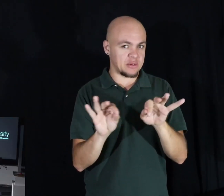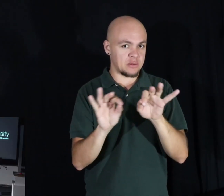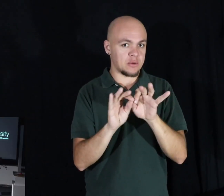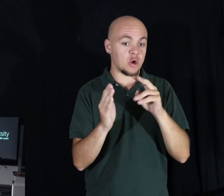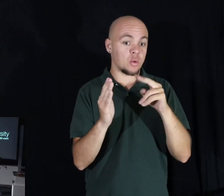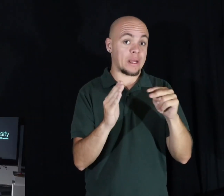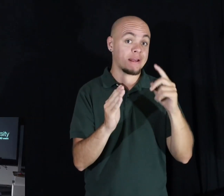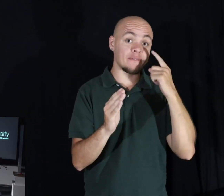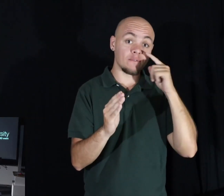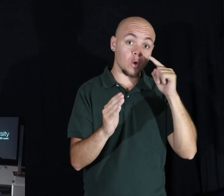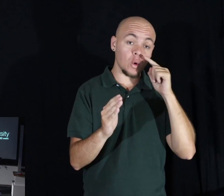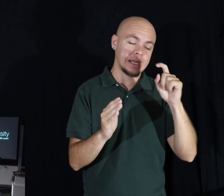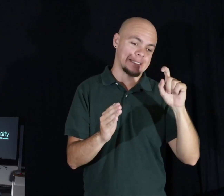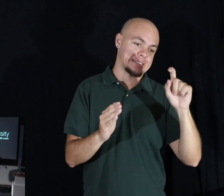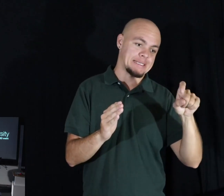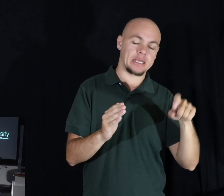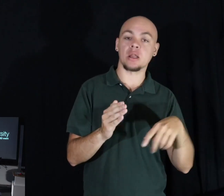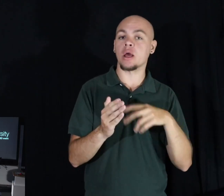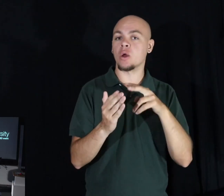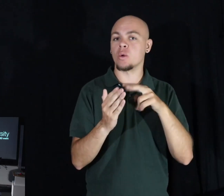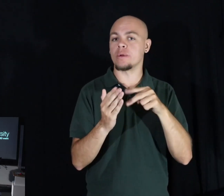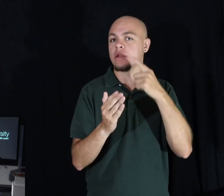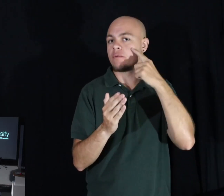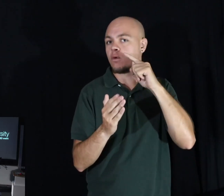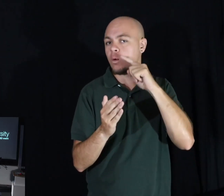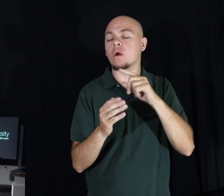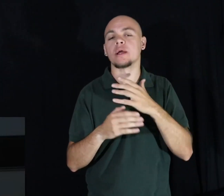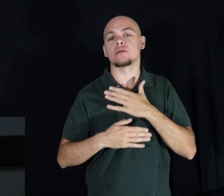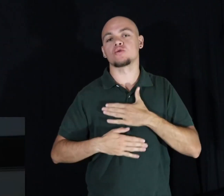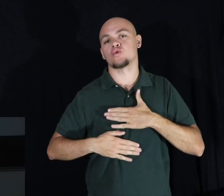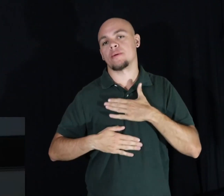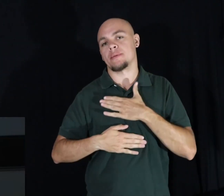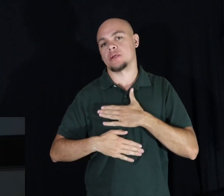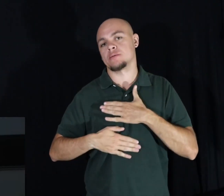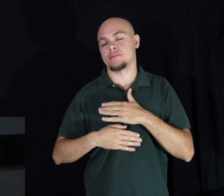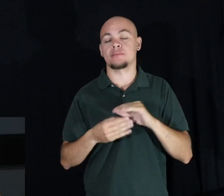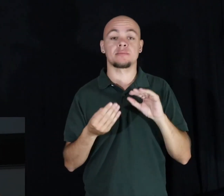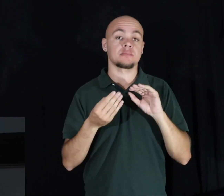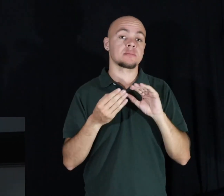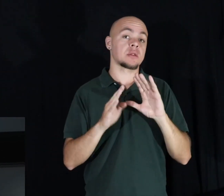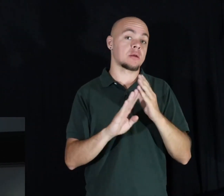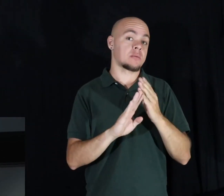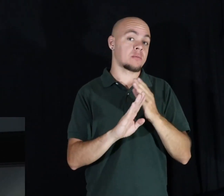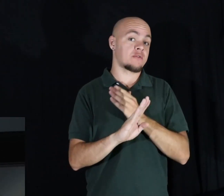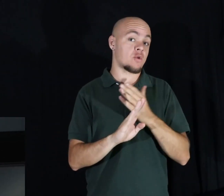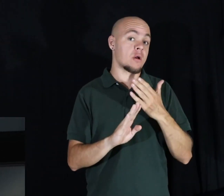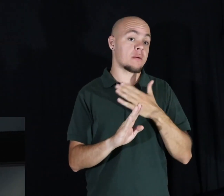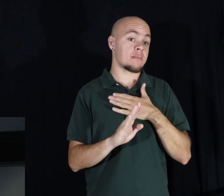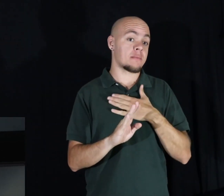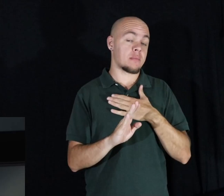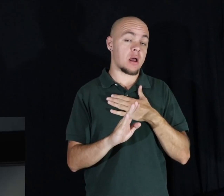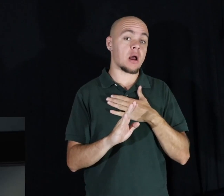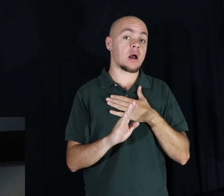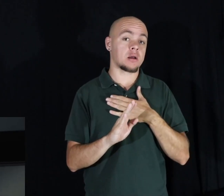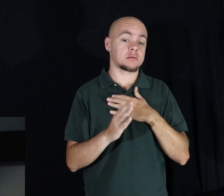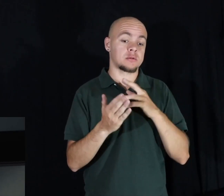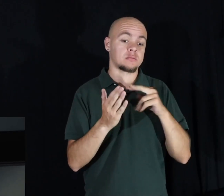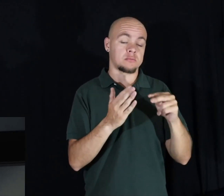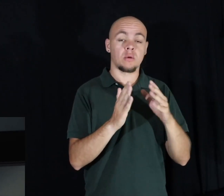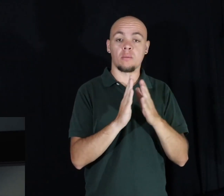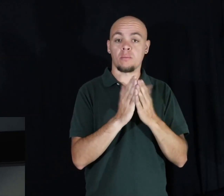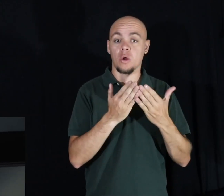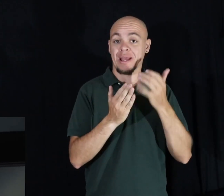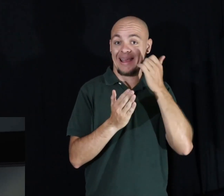for a need and reading for enjoyment. Now before I show you the strategy to read a book a day,